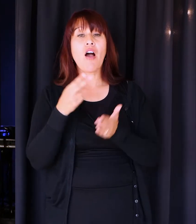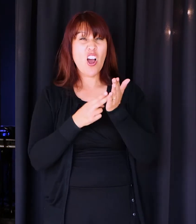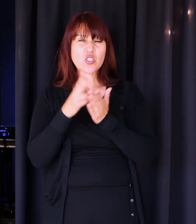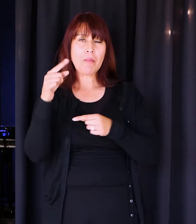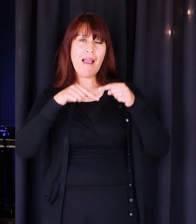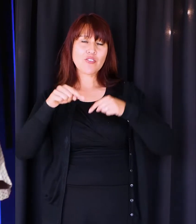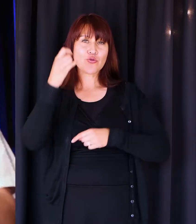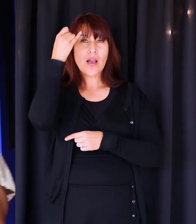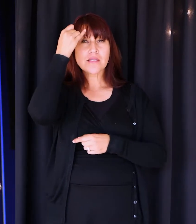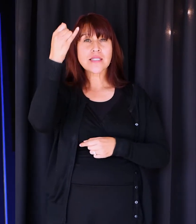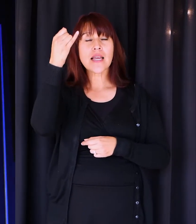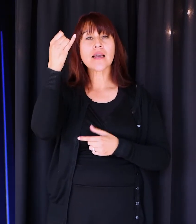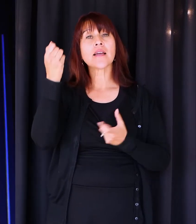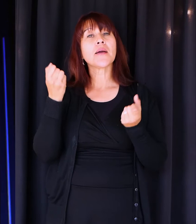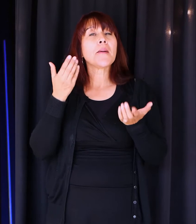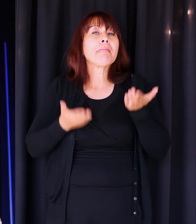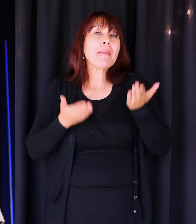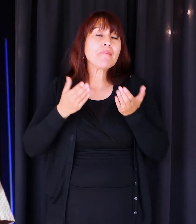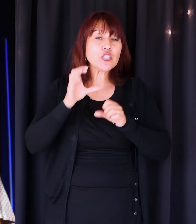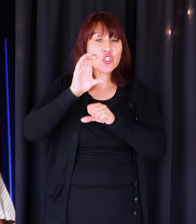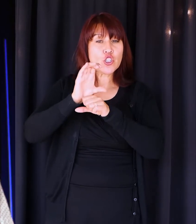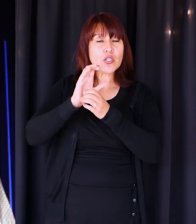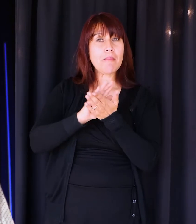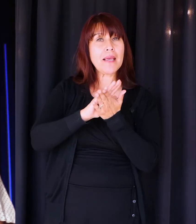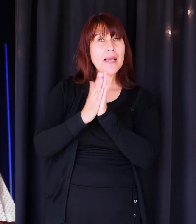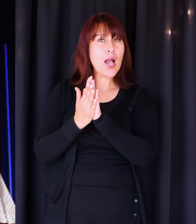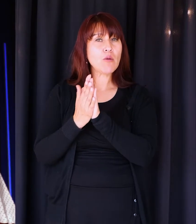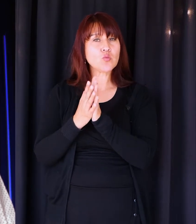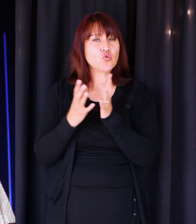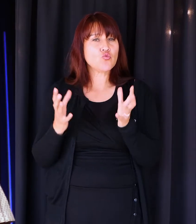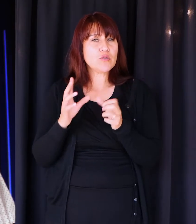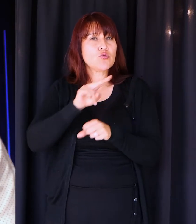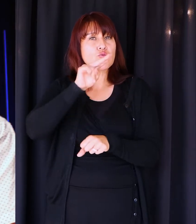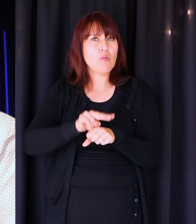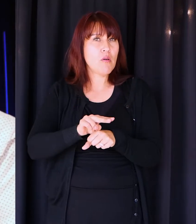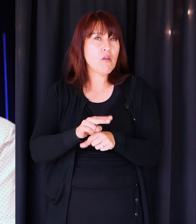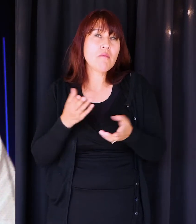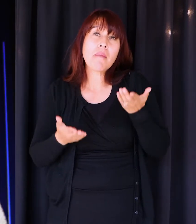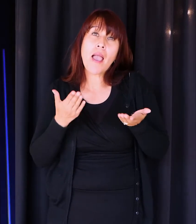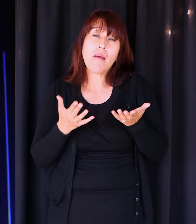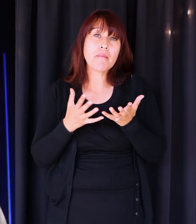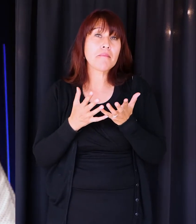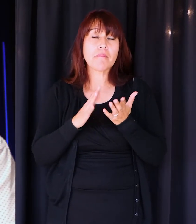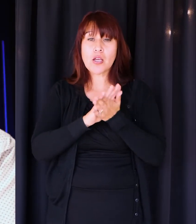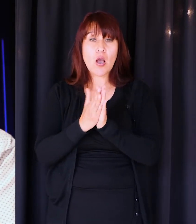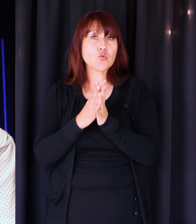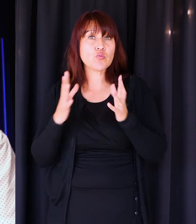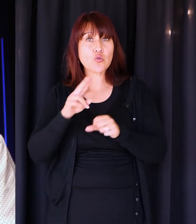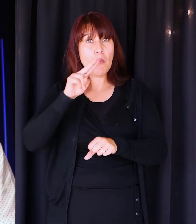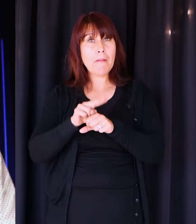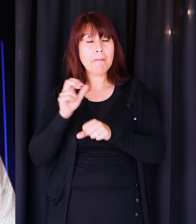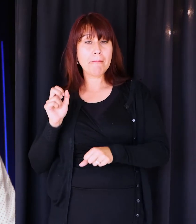to this idea. Maybe the church has become too normal. Maybe we become too normal. Now go to